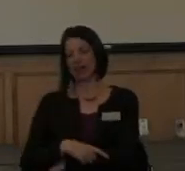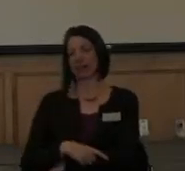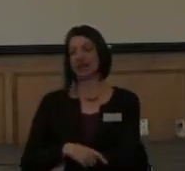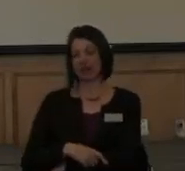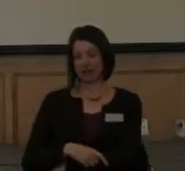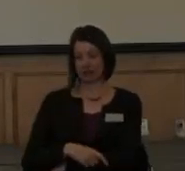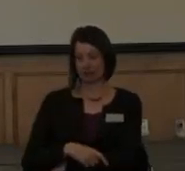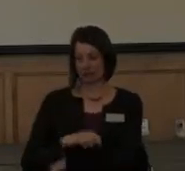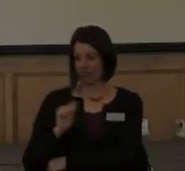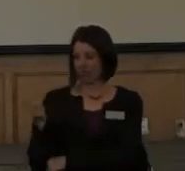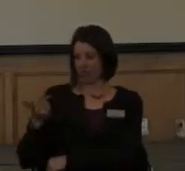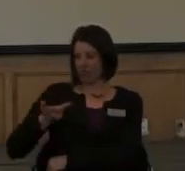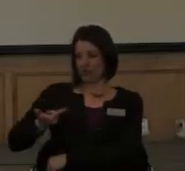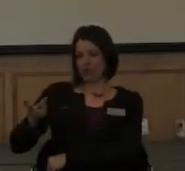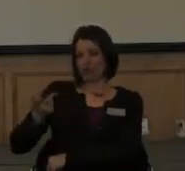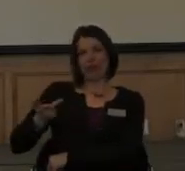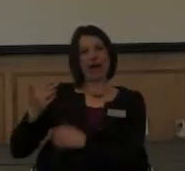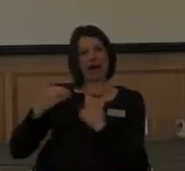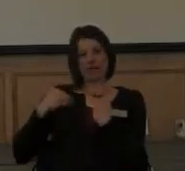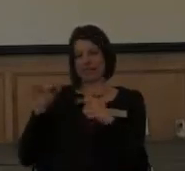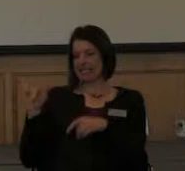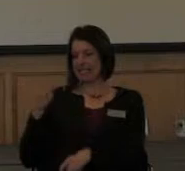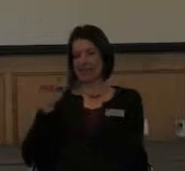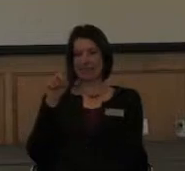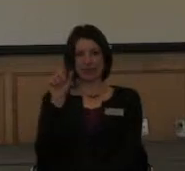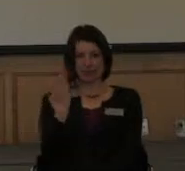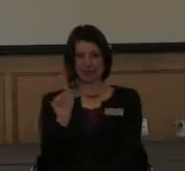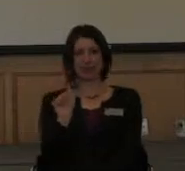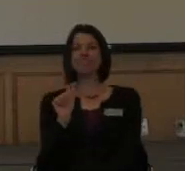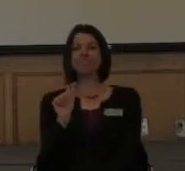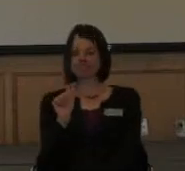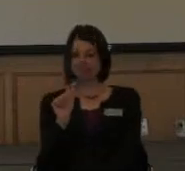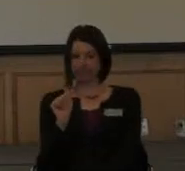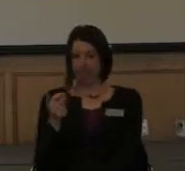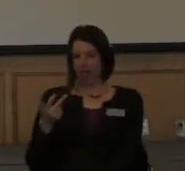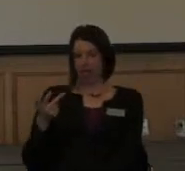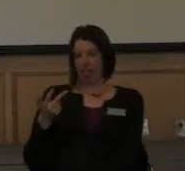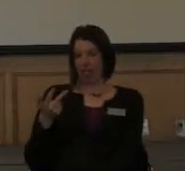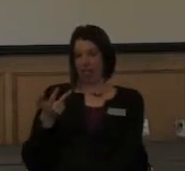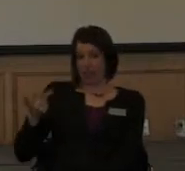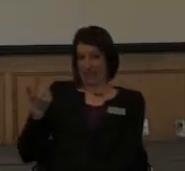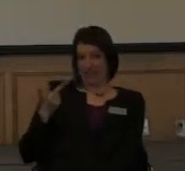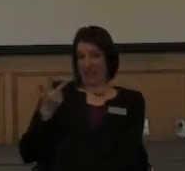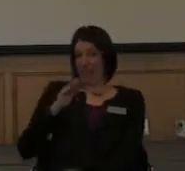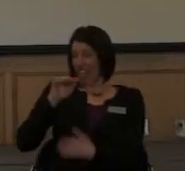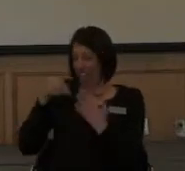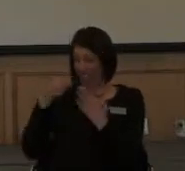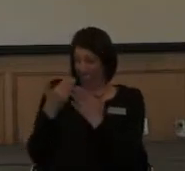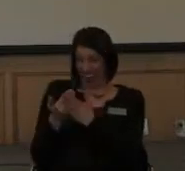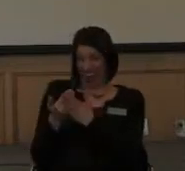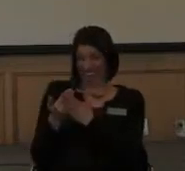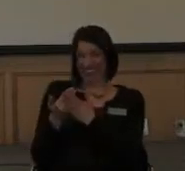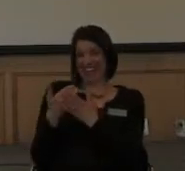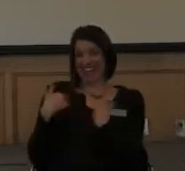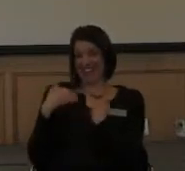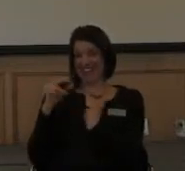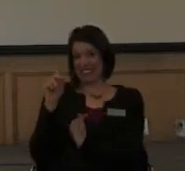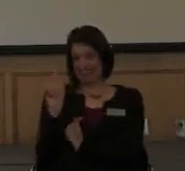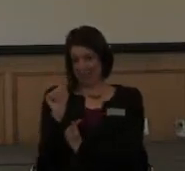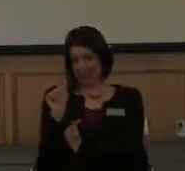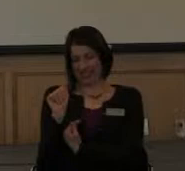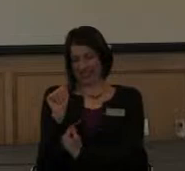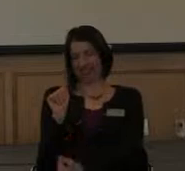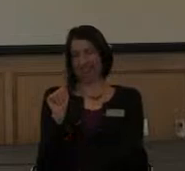All three of us have the same disability. So, three out of three of their kids won the disability